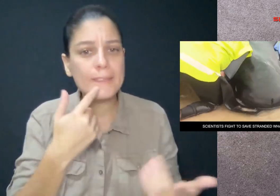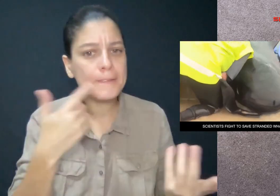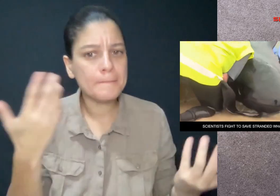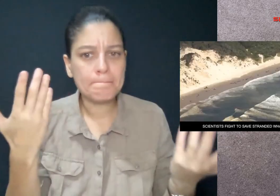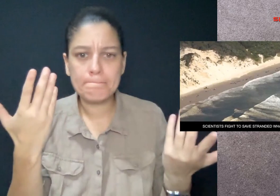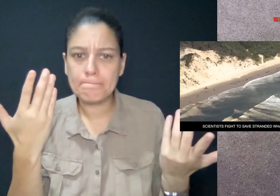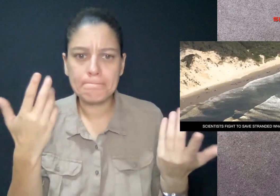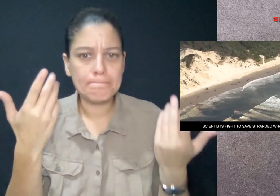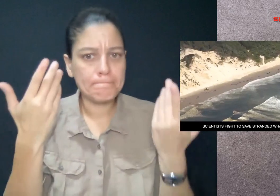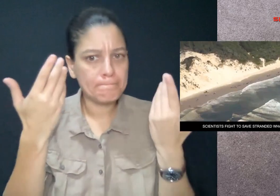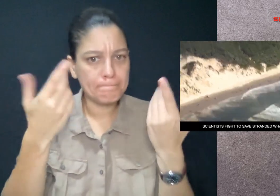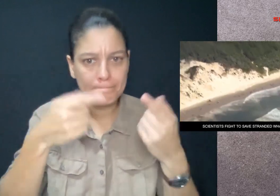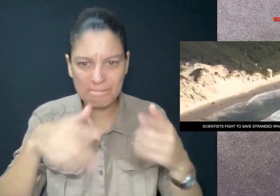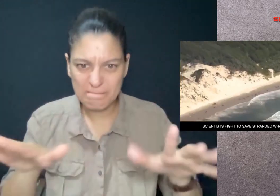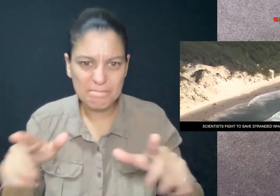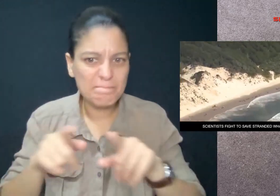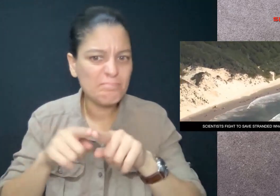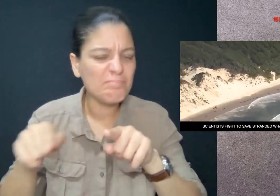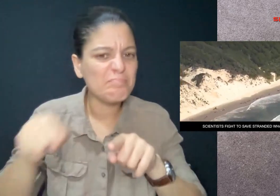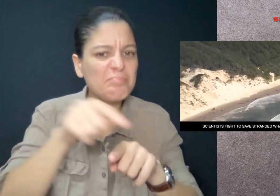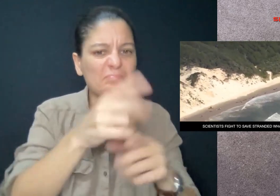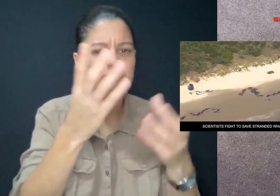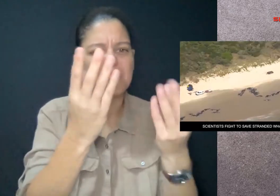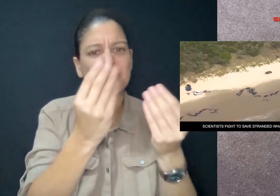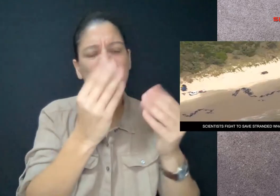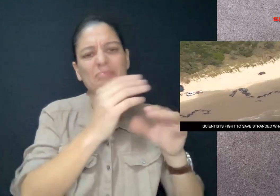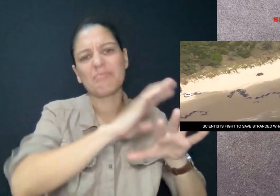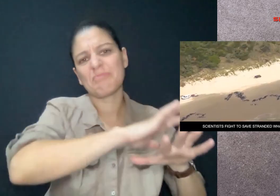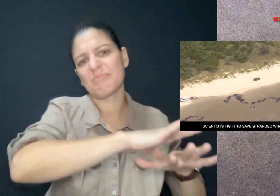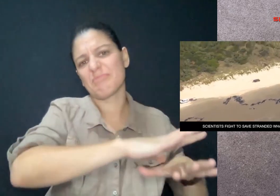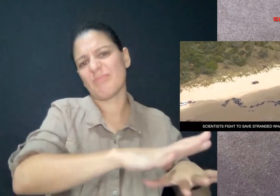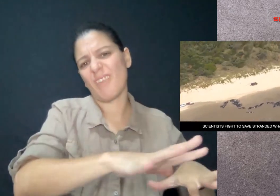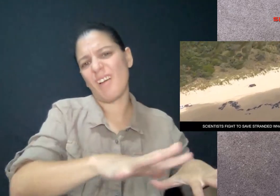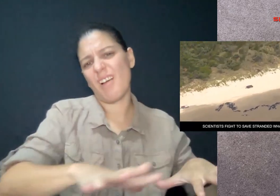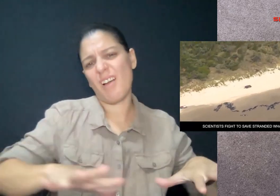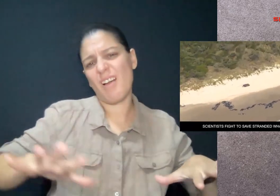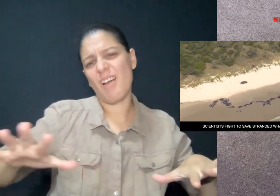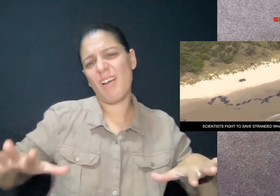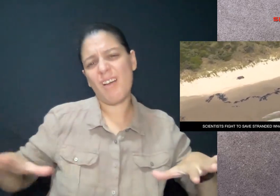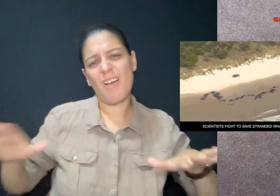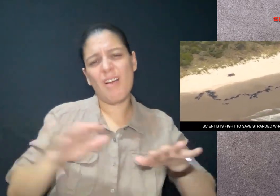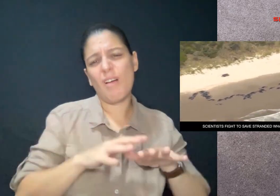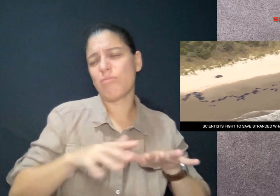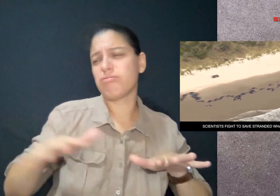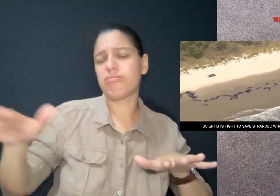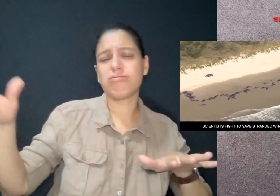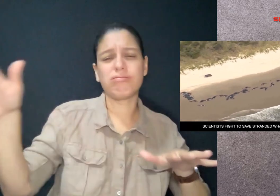The dead whales are being tied together and disposed of several miles from shore.